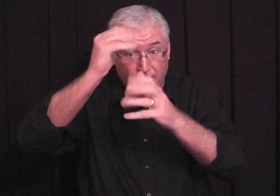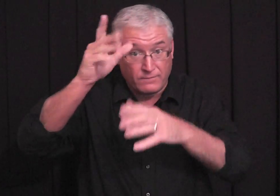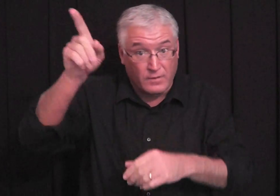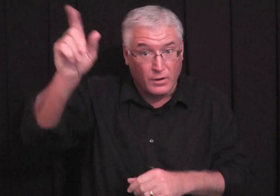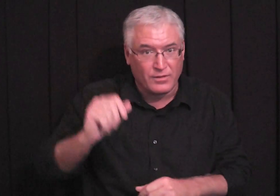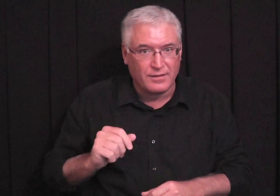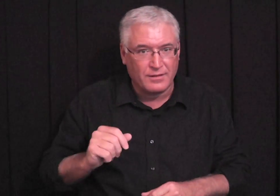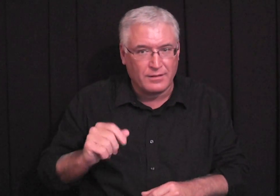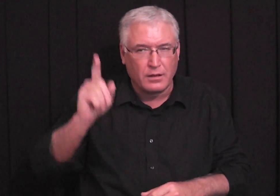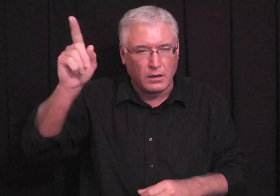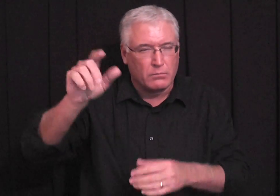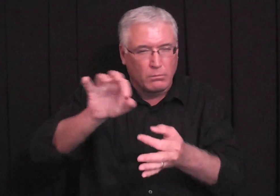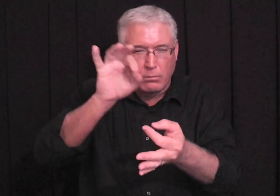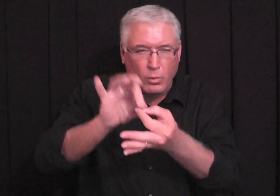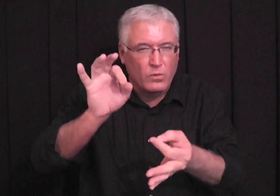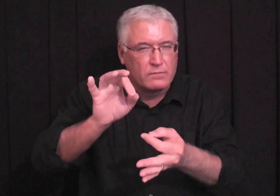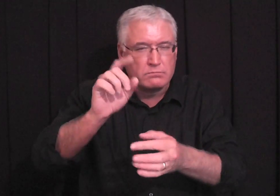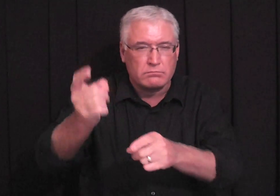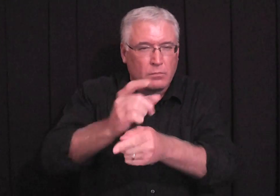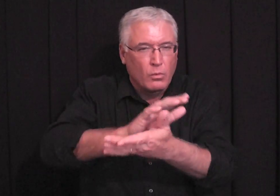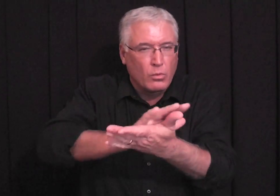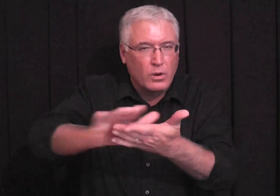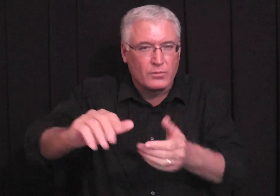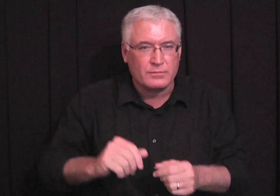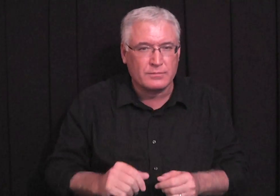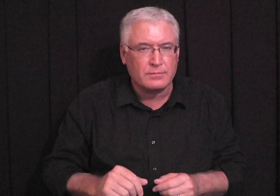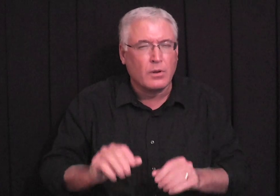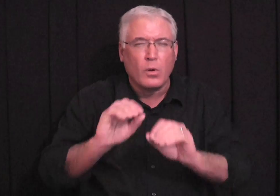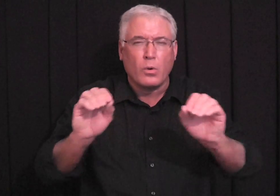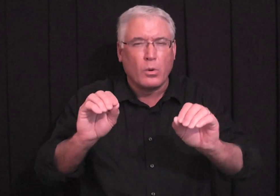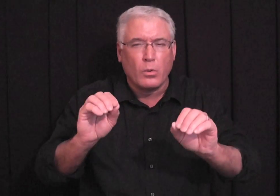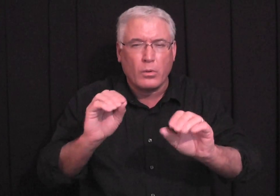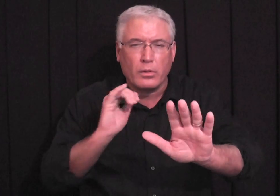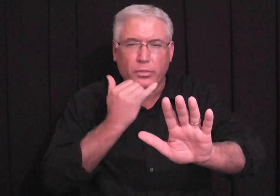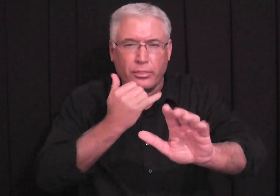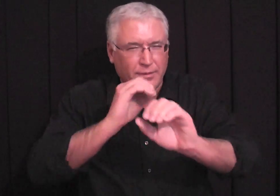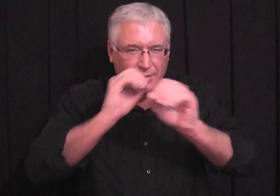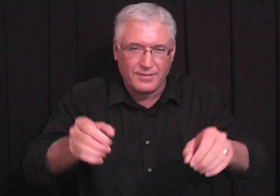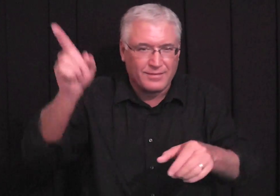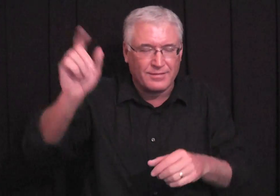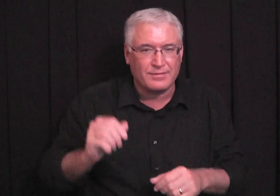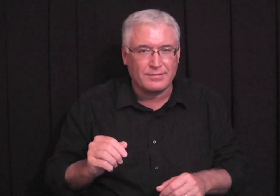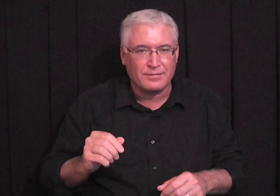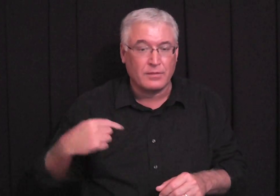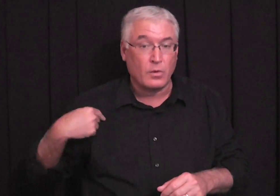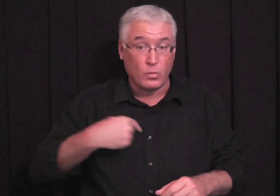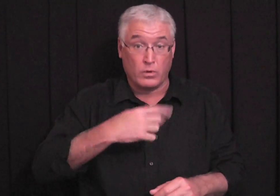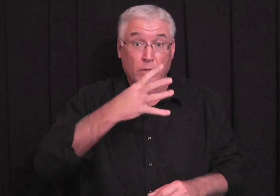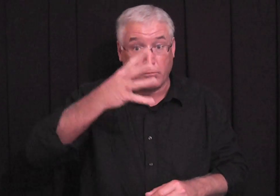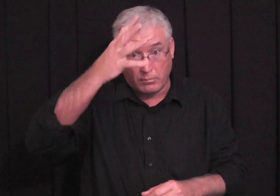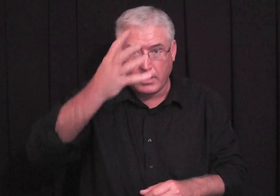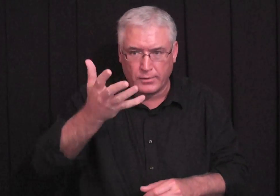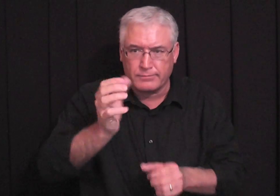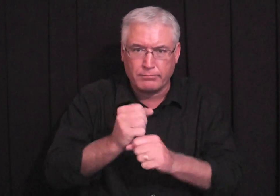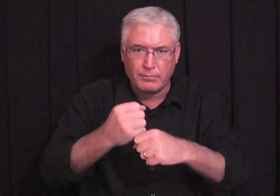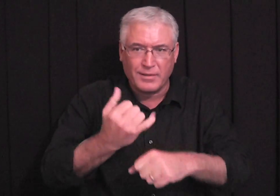So of course, our Heavenly Father, who is perfect, righteous, who doesn't have anything wrong in him,